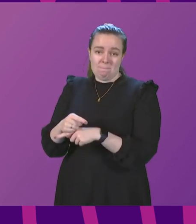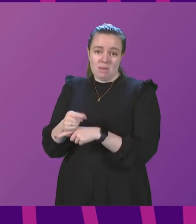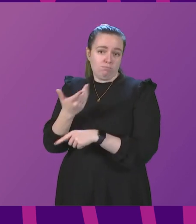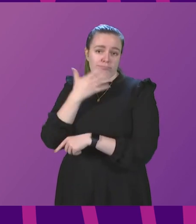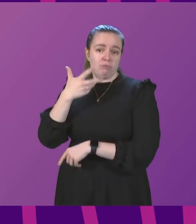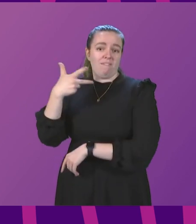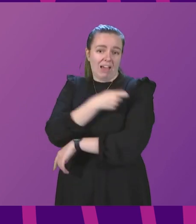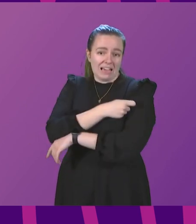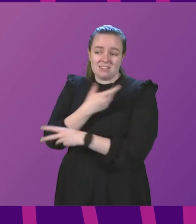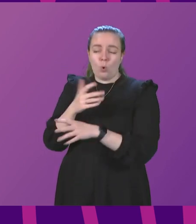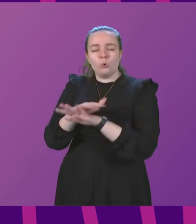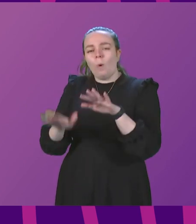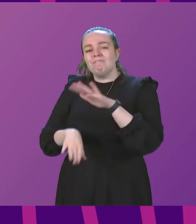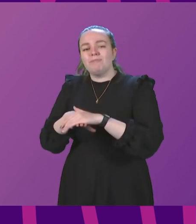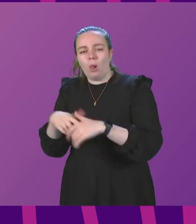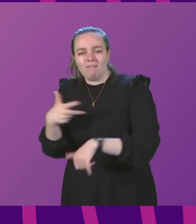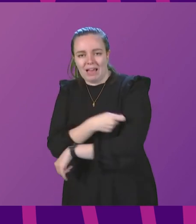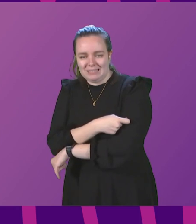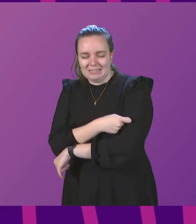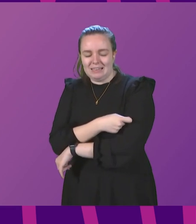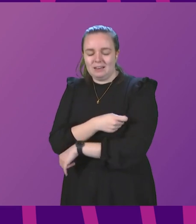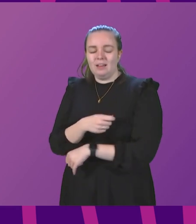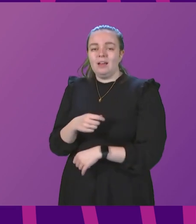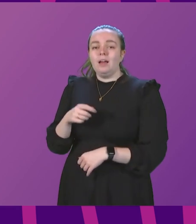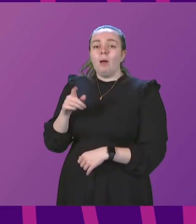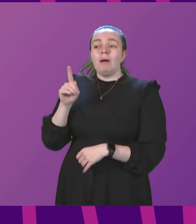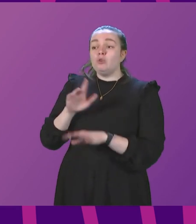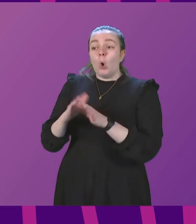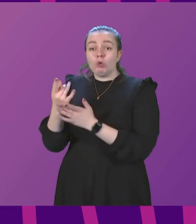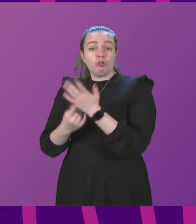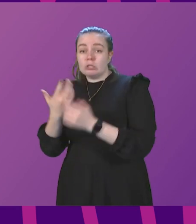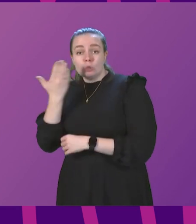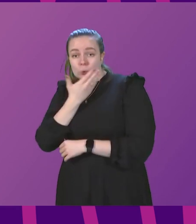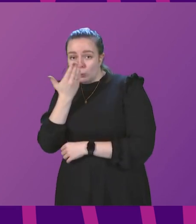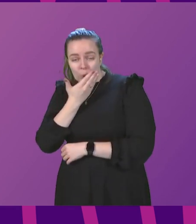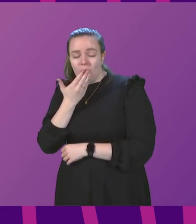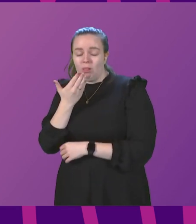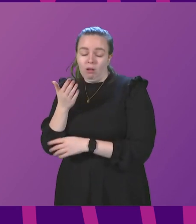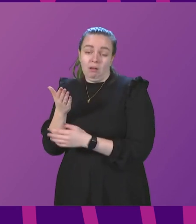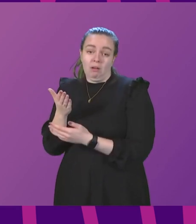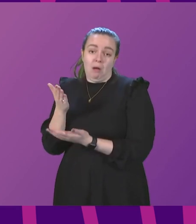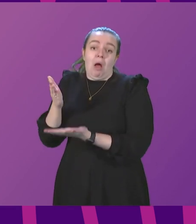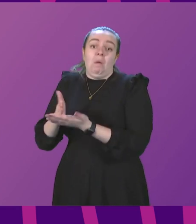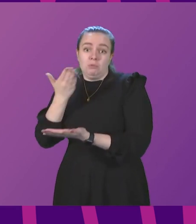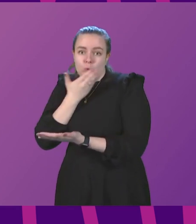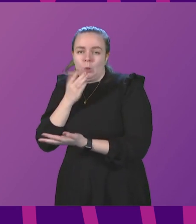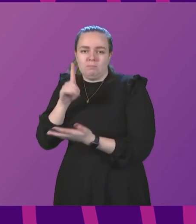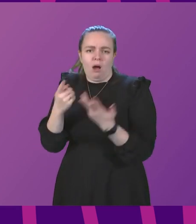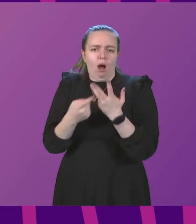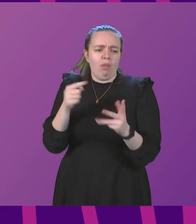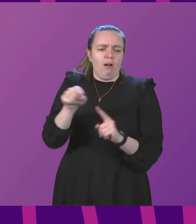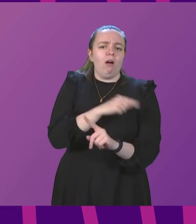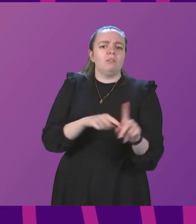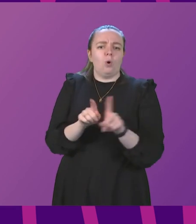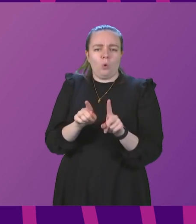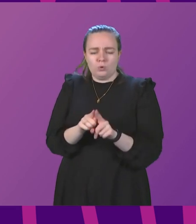be unvaccinated or not fully vaccinated. That does not just apply to schools, but clearly it does apply to schools and is